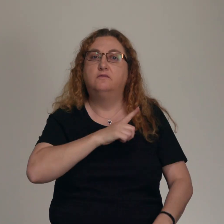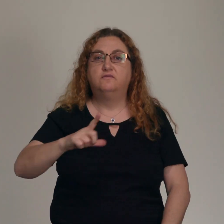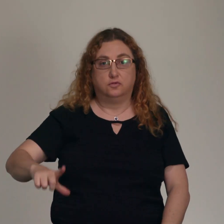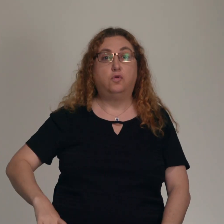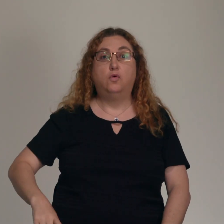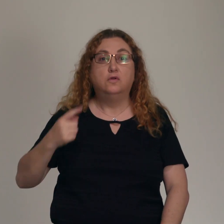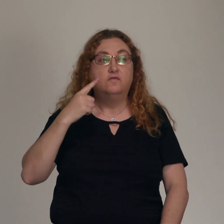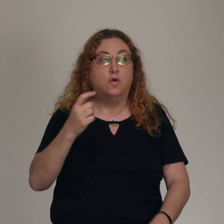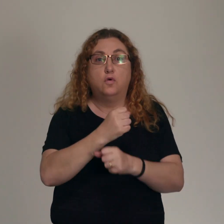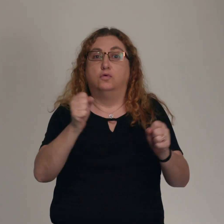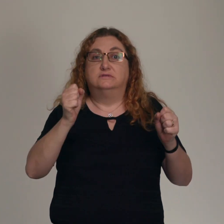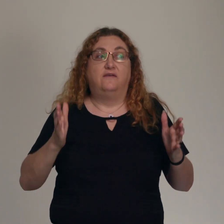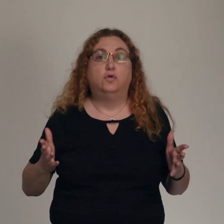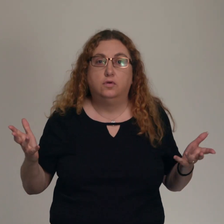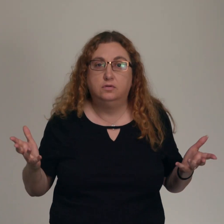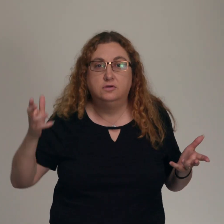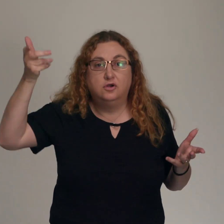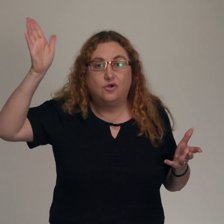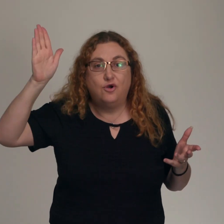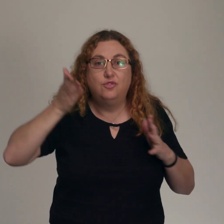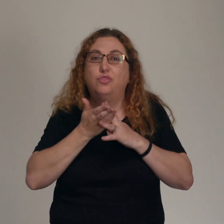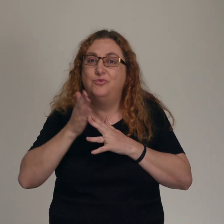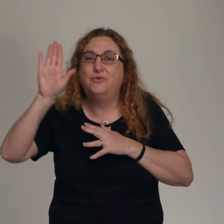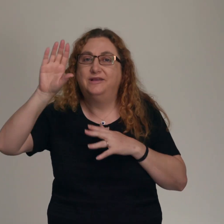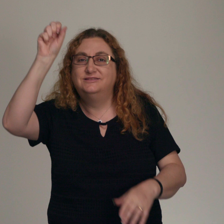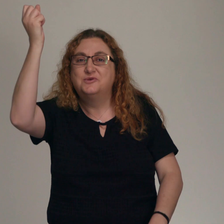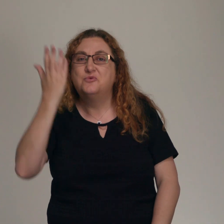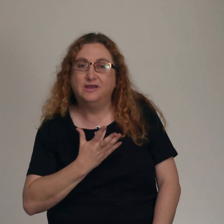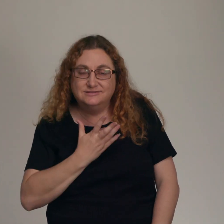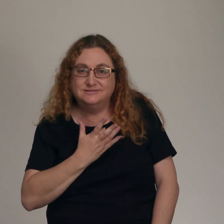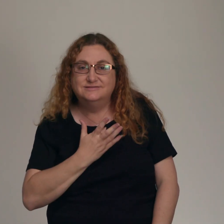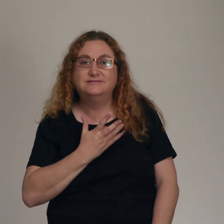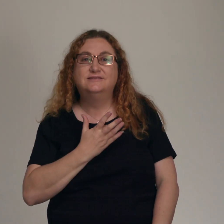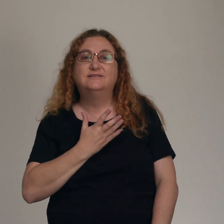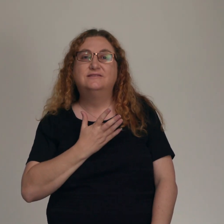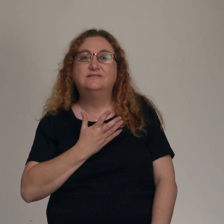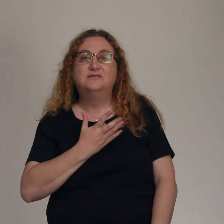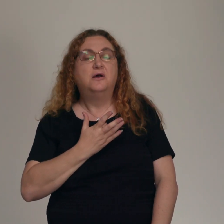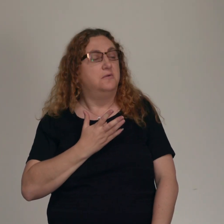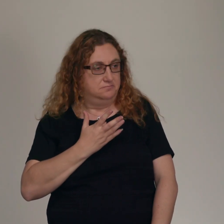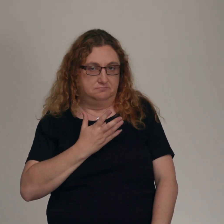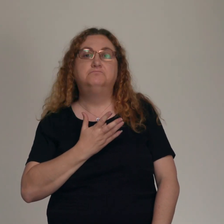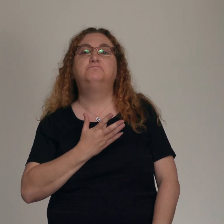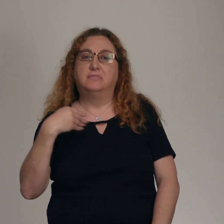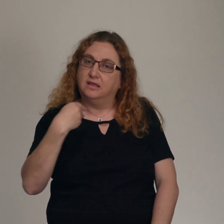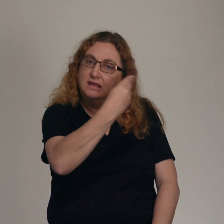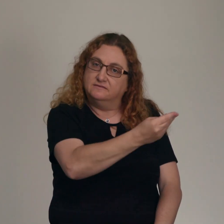a deliverer. And God, by his grace, extends his salvation to them through a rescuer named